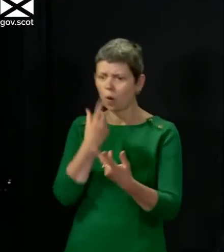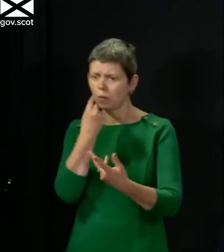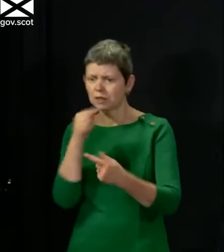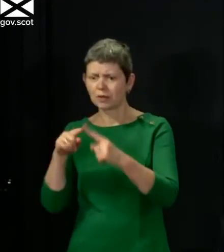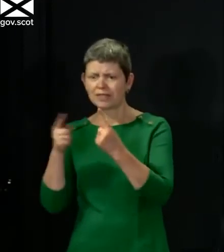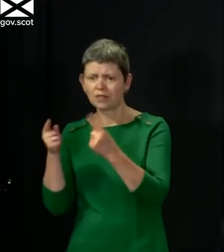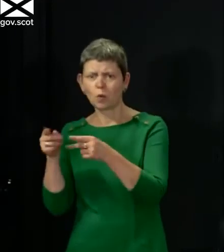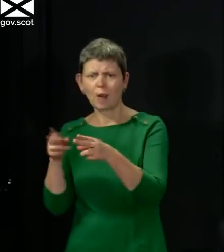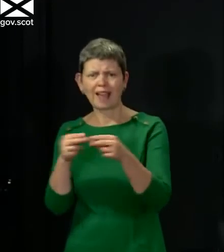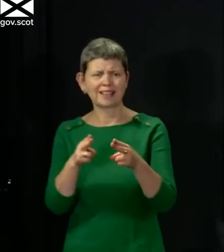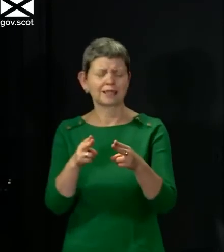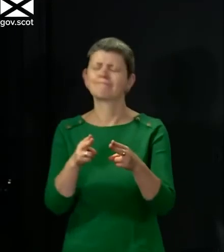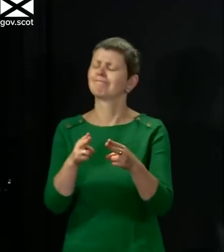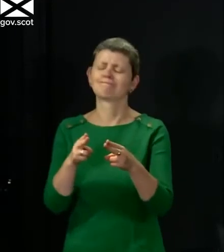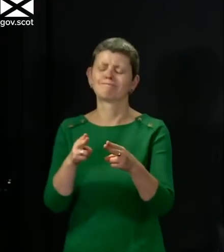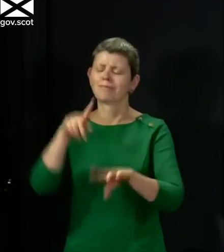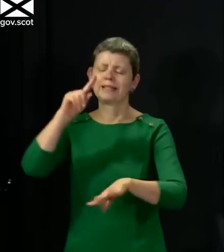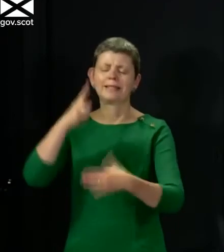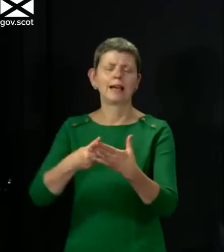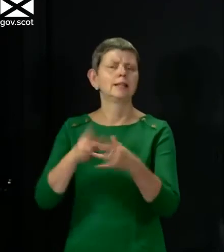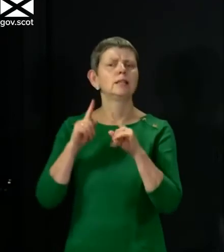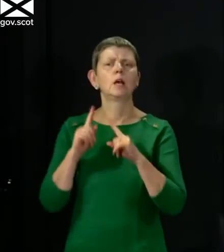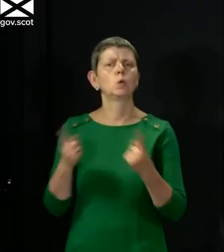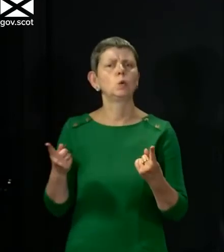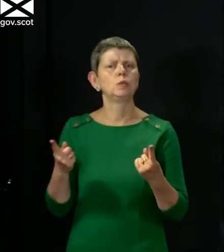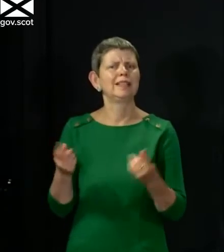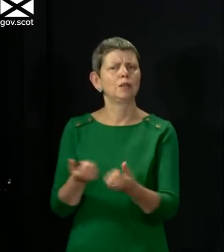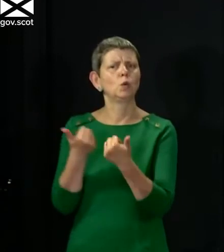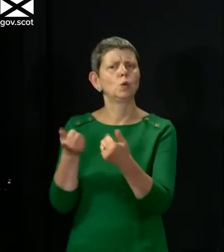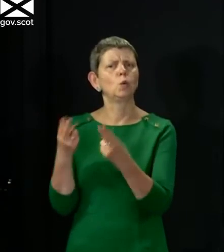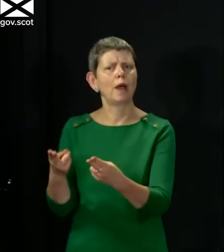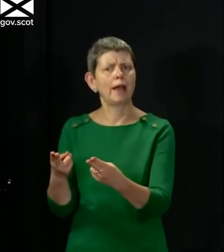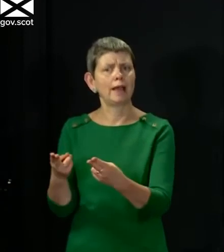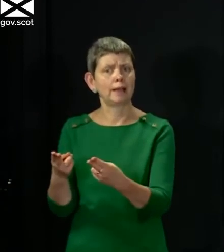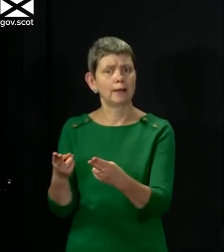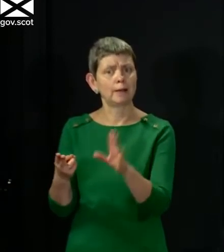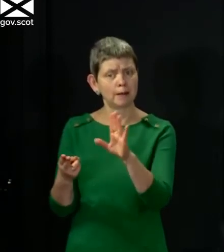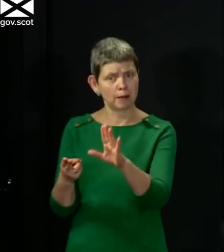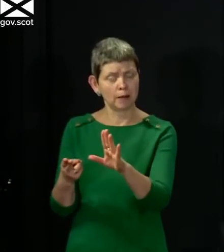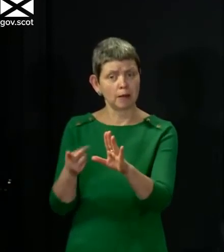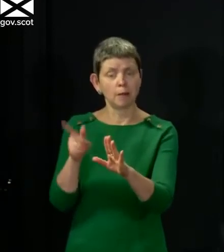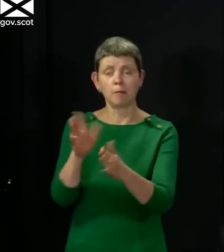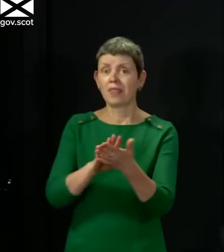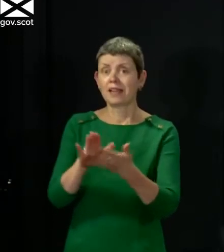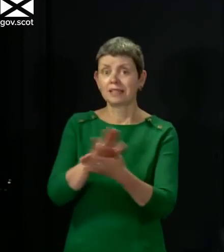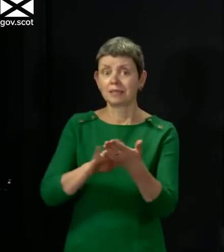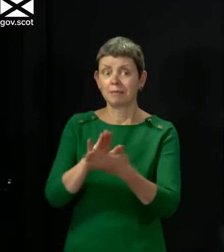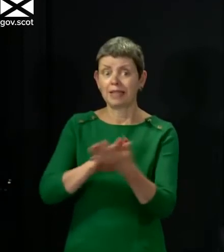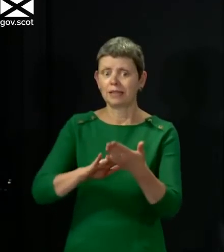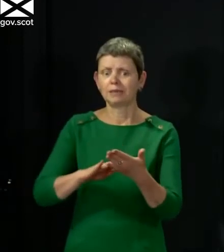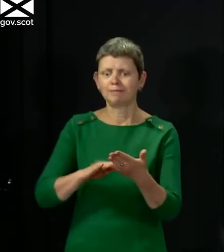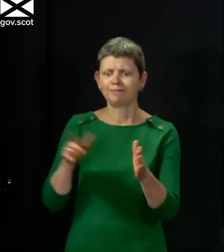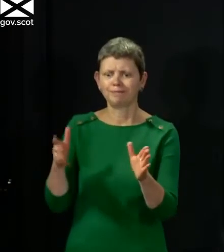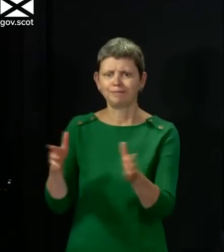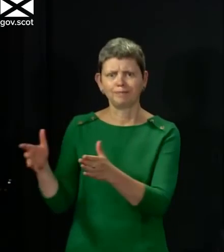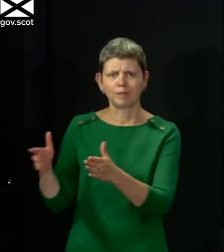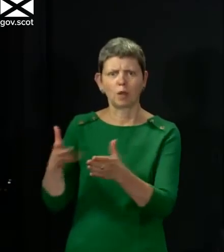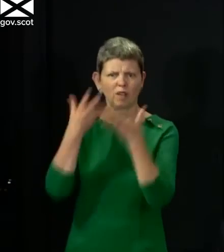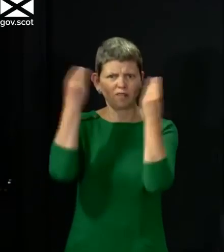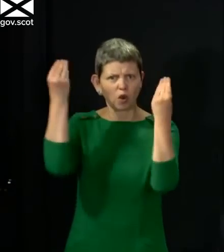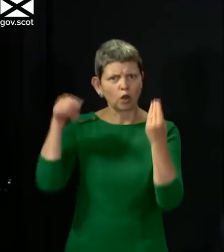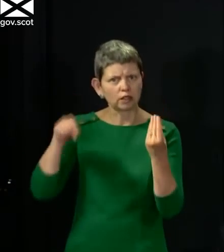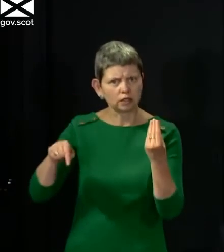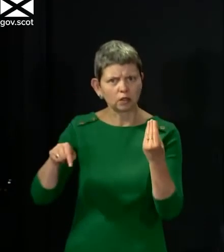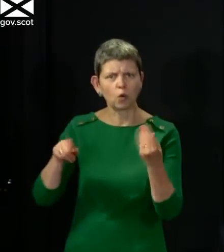in a meaningful way. But that does not mean we are not hugely anxious about making sure that we understand these impacts and